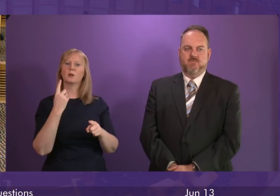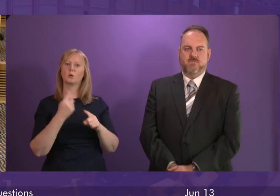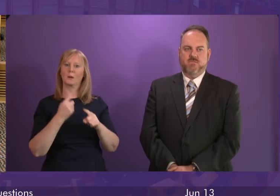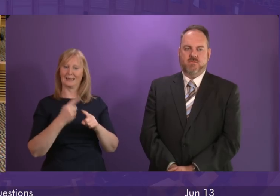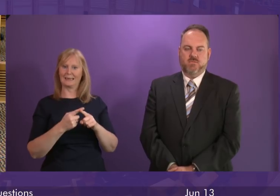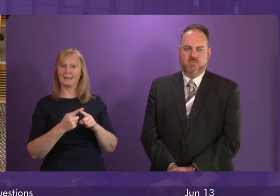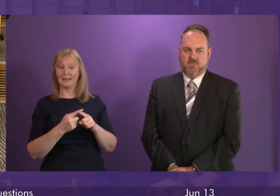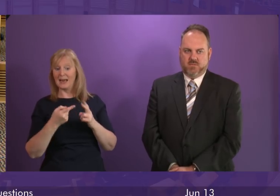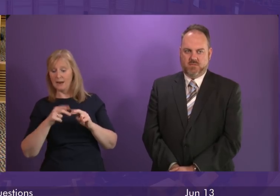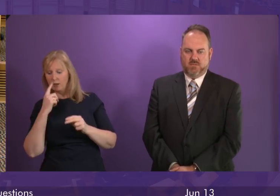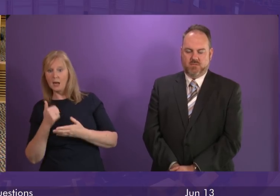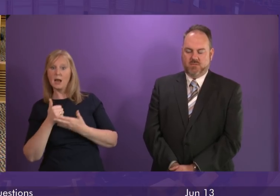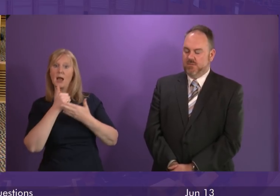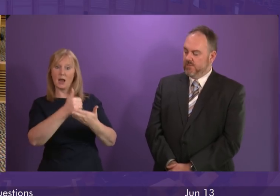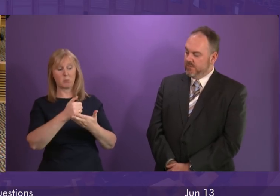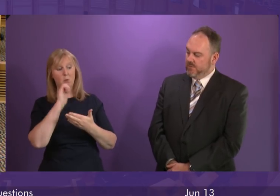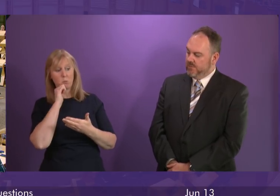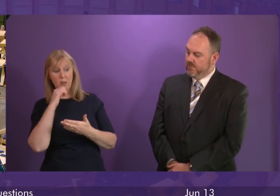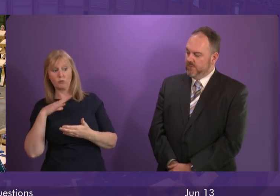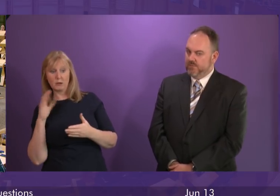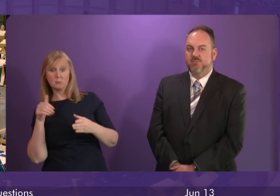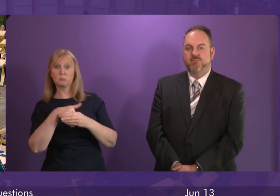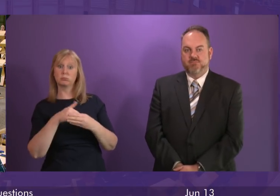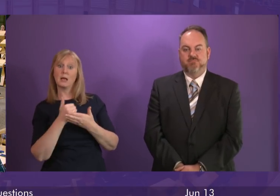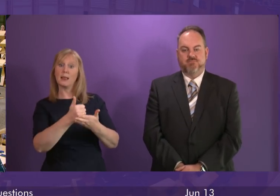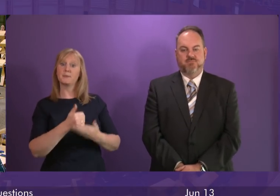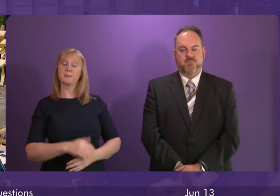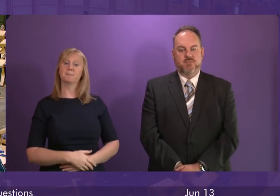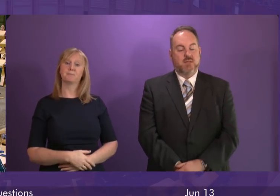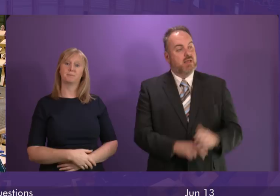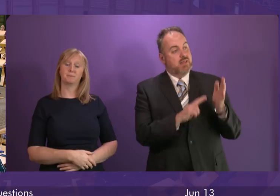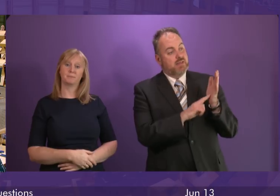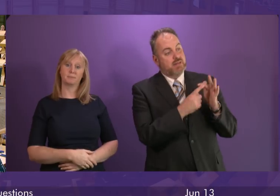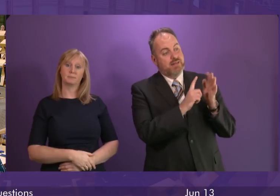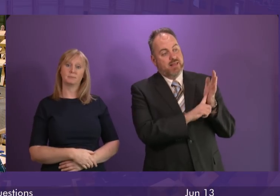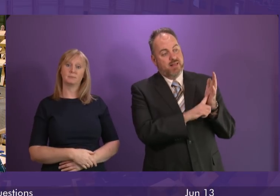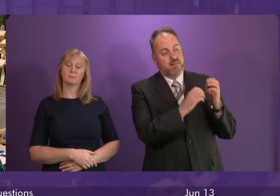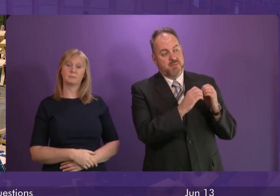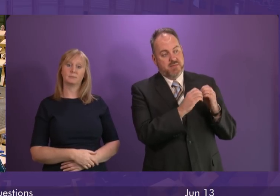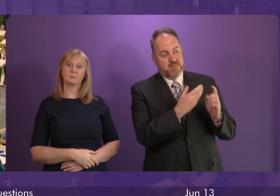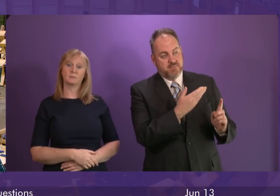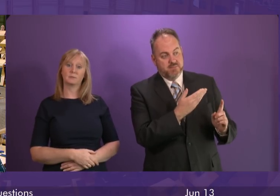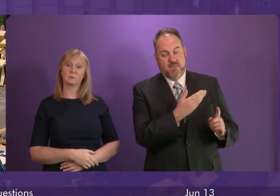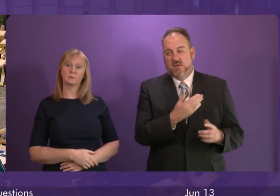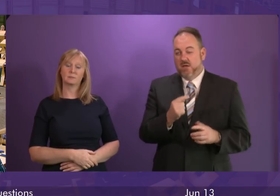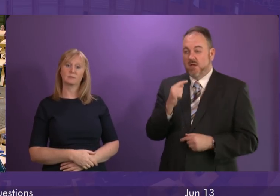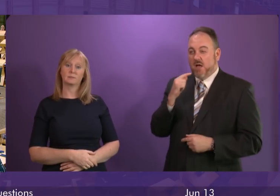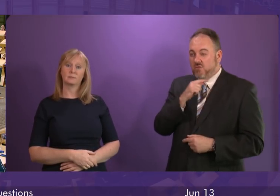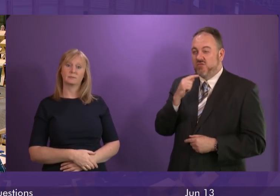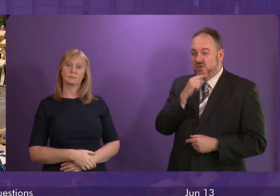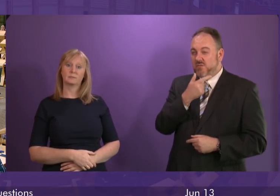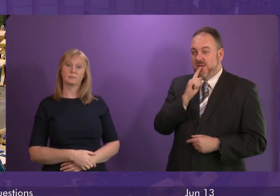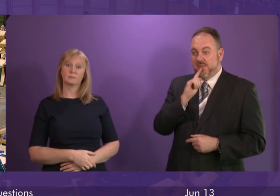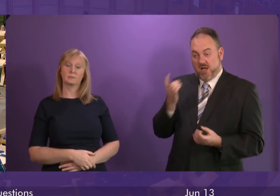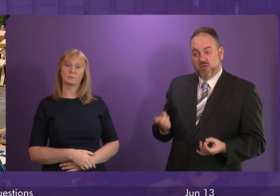reasonably do to help bring about that outcome we stand ready to do it. And Neil Bibby? Hundreds of workers in my region have been forced to strike because